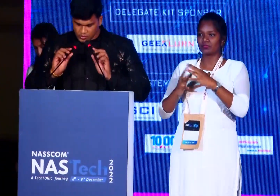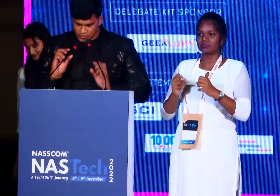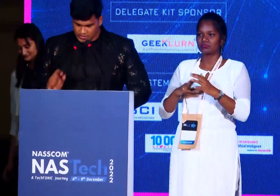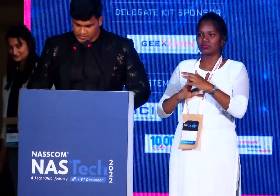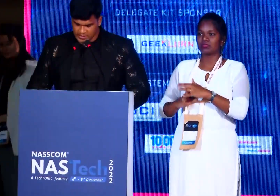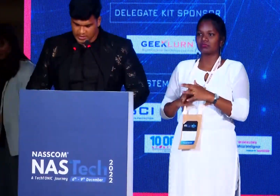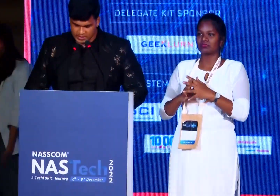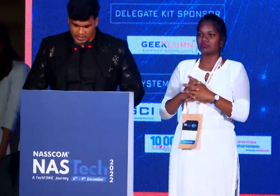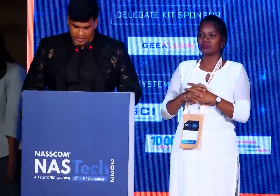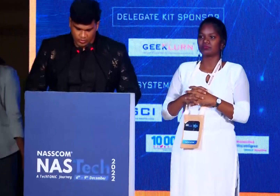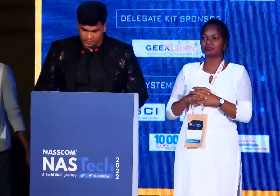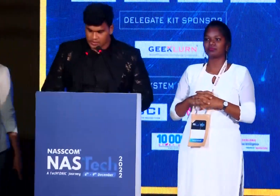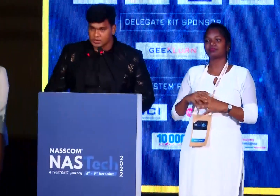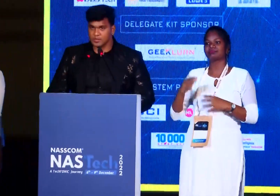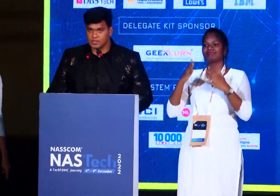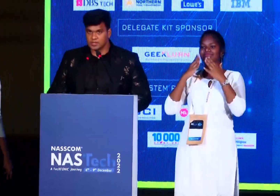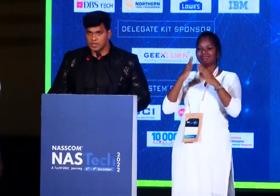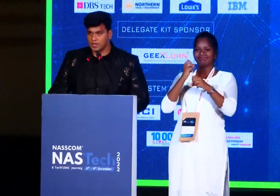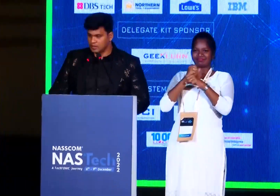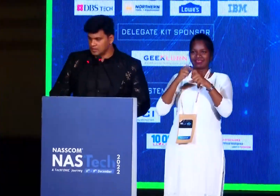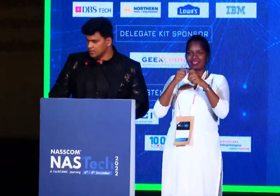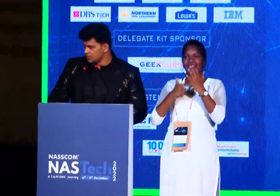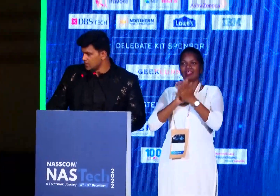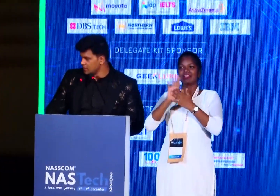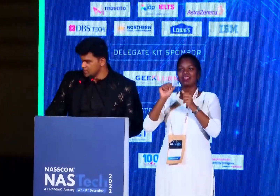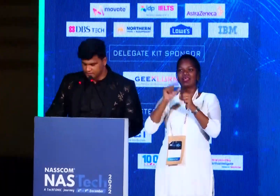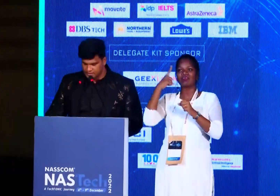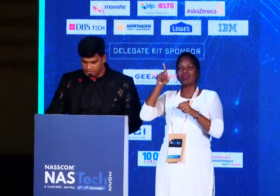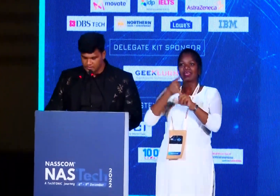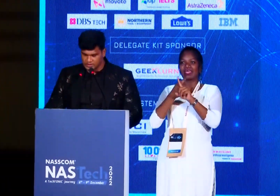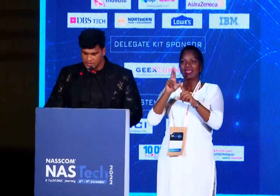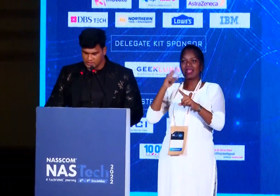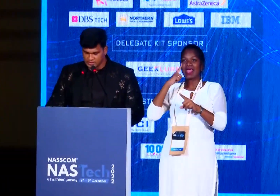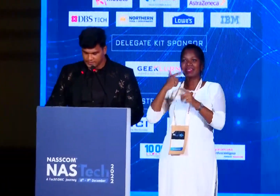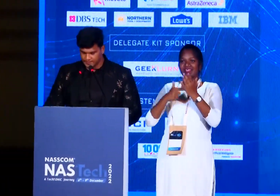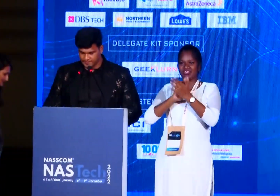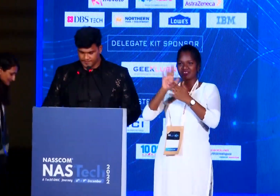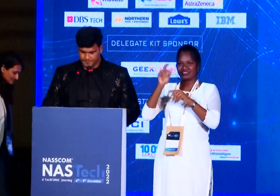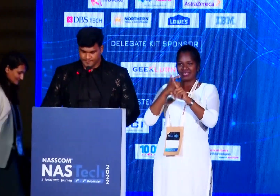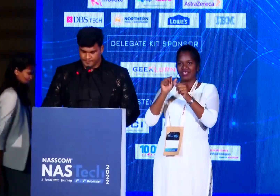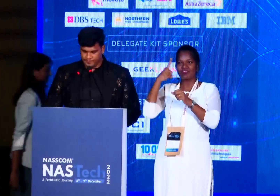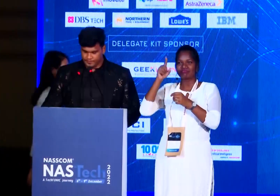Thank you so much, Ms. Geetanjali. And I now request Ms. Kritika to kindly please felicitate Ms. Geetanjali.